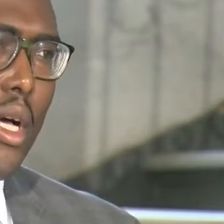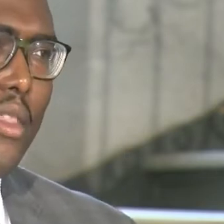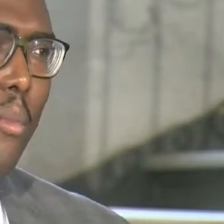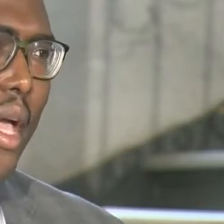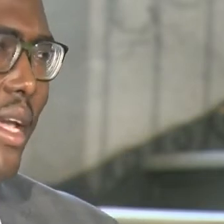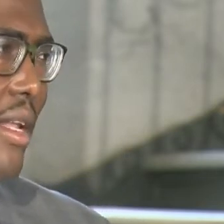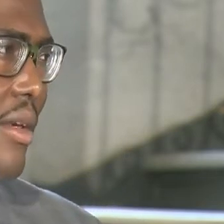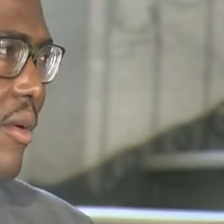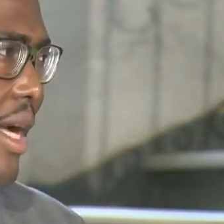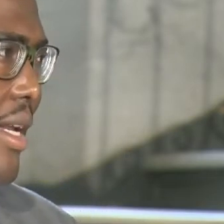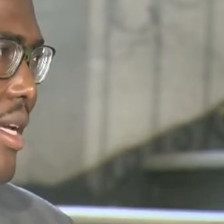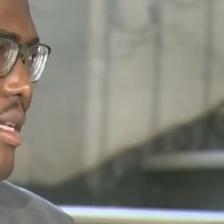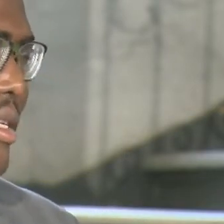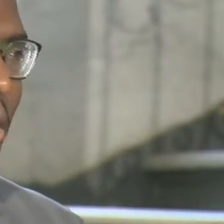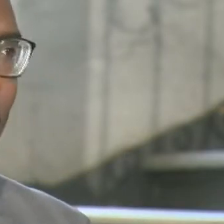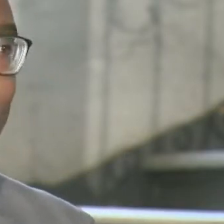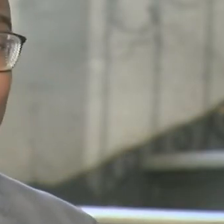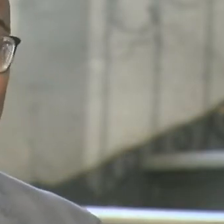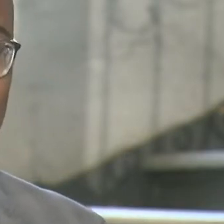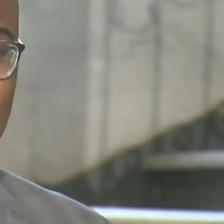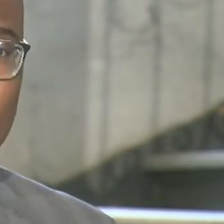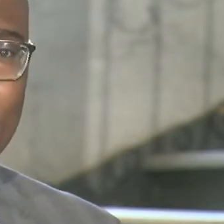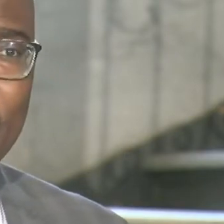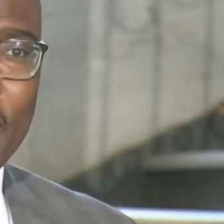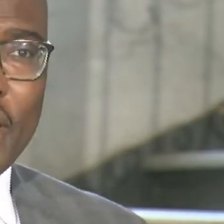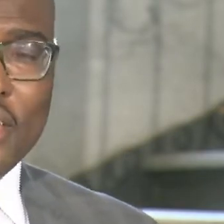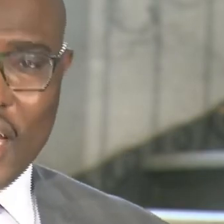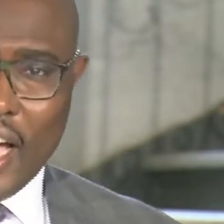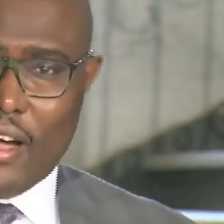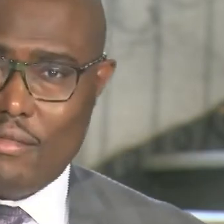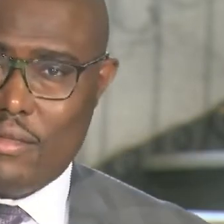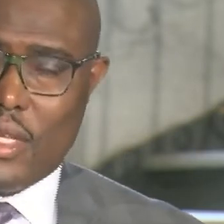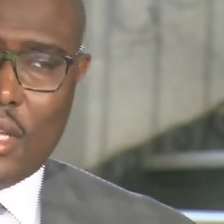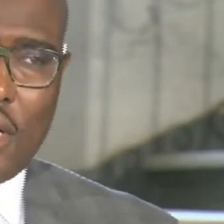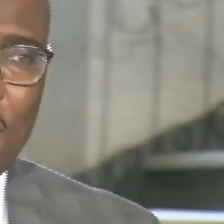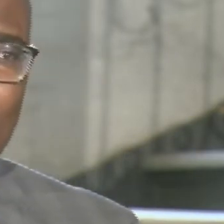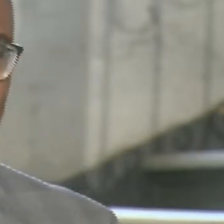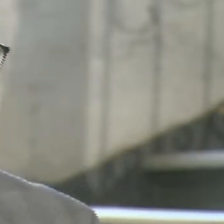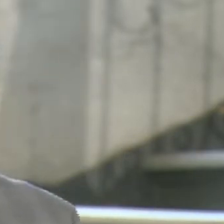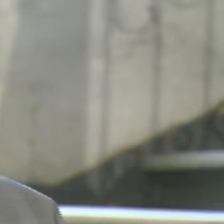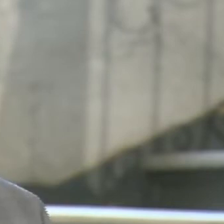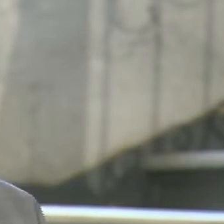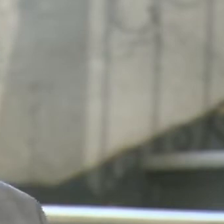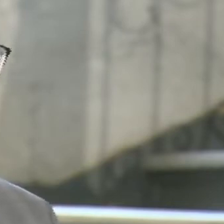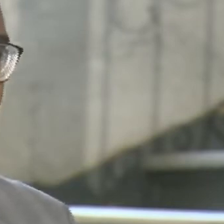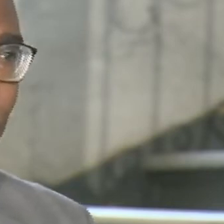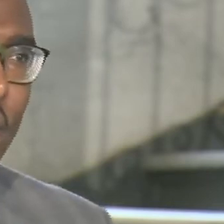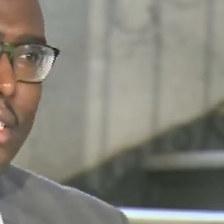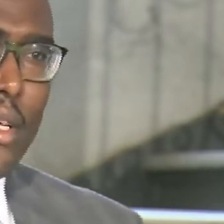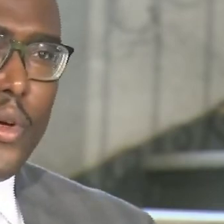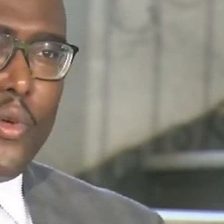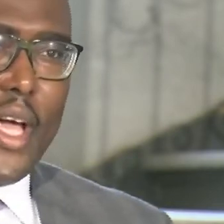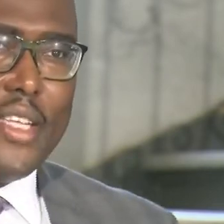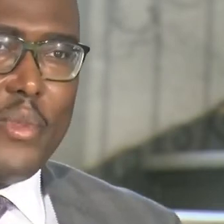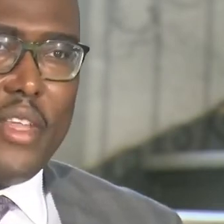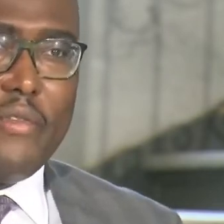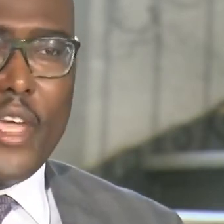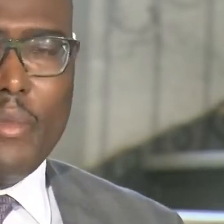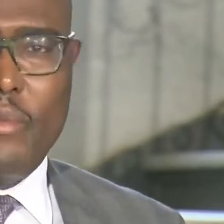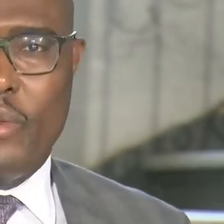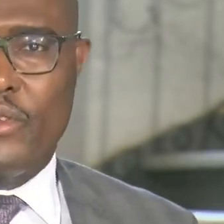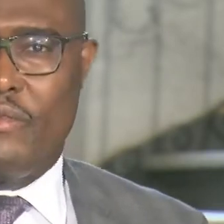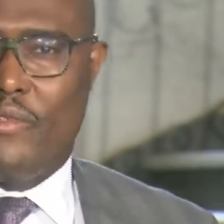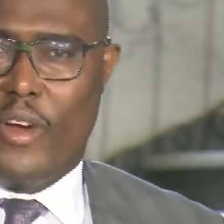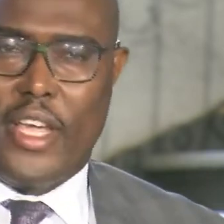uh, banging and Little Rock days as someone who was a child, uh, during the banking and Little Rock days, someone who has many